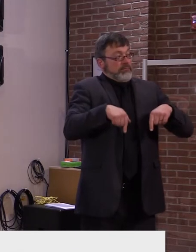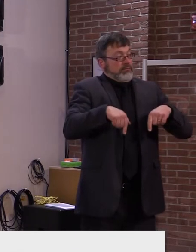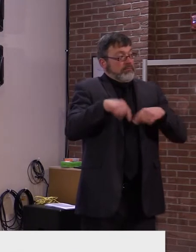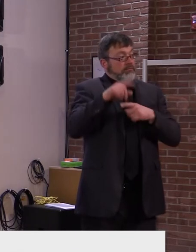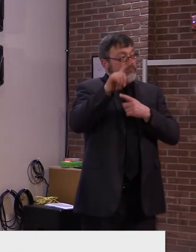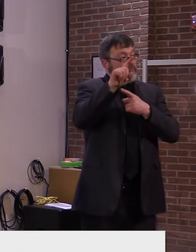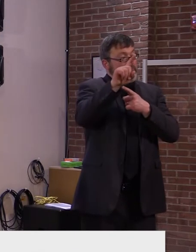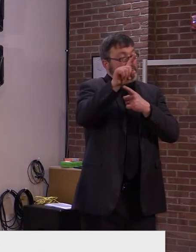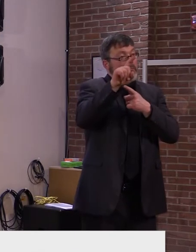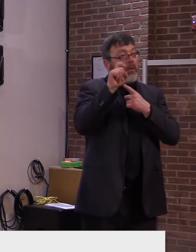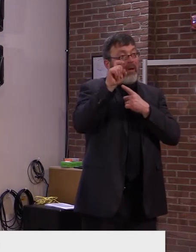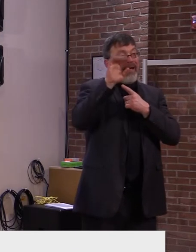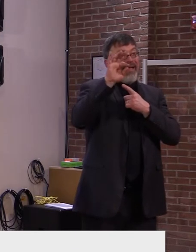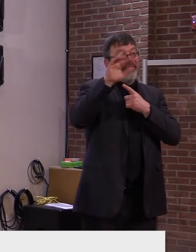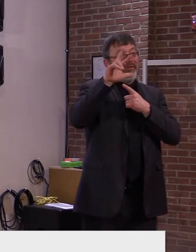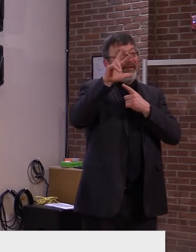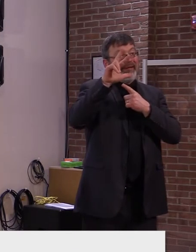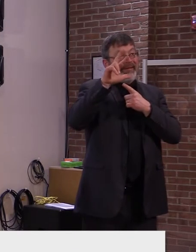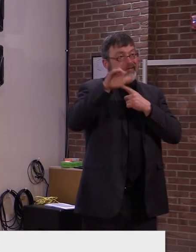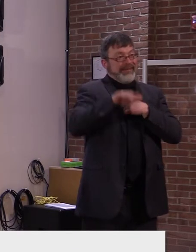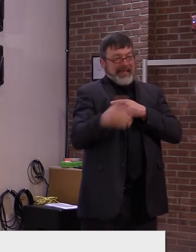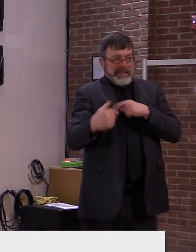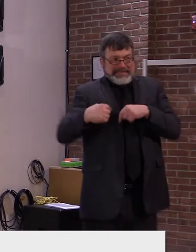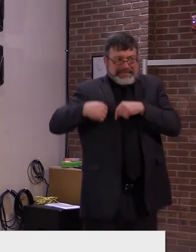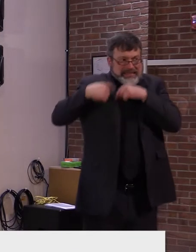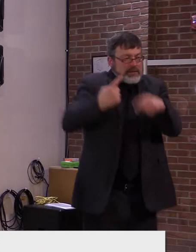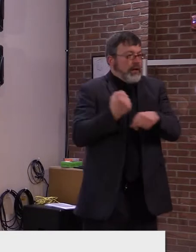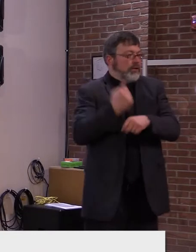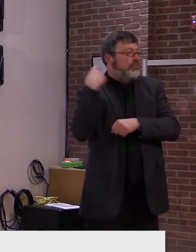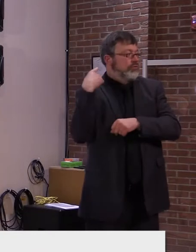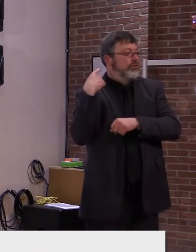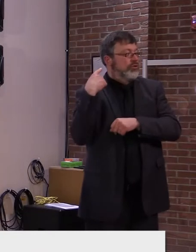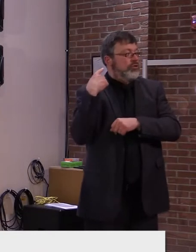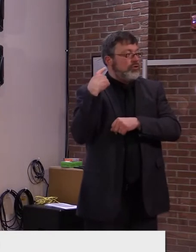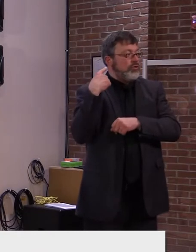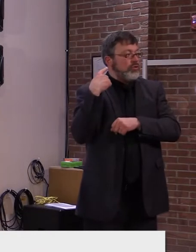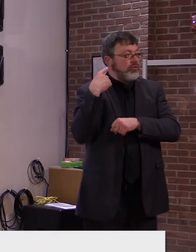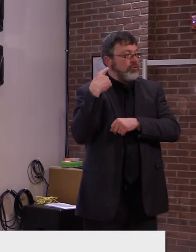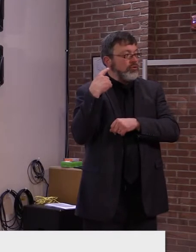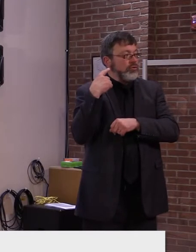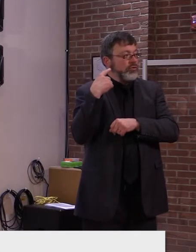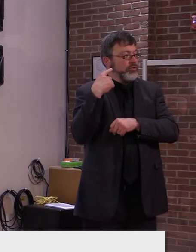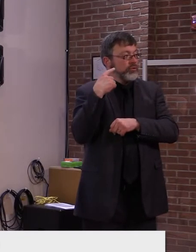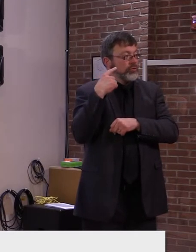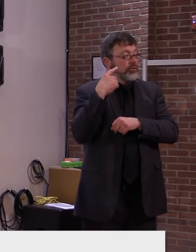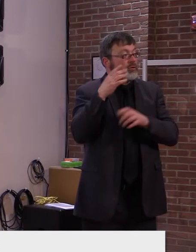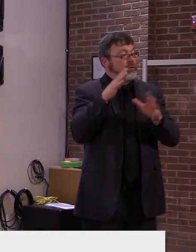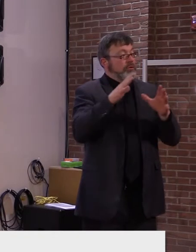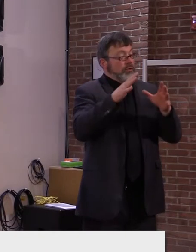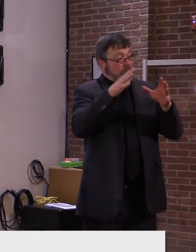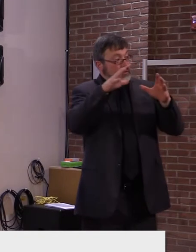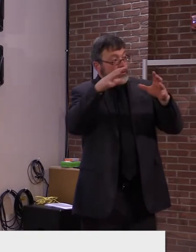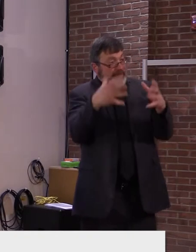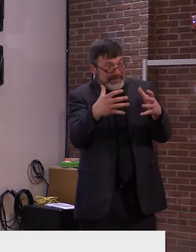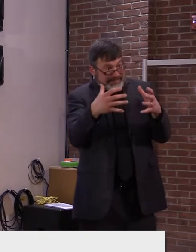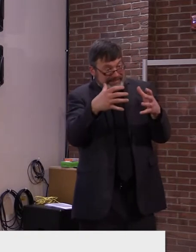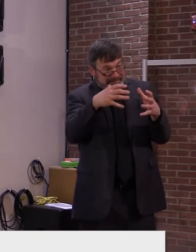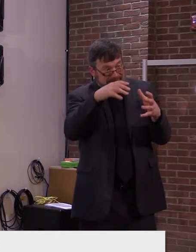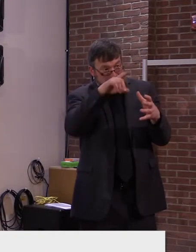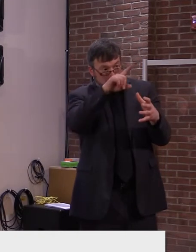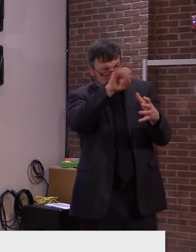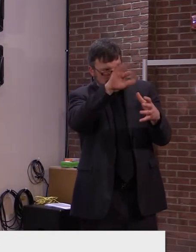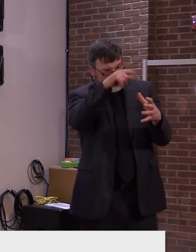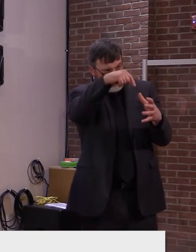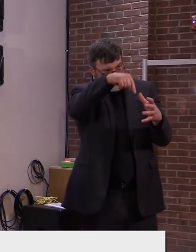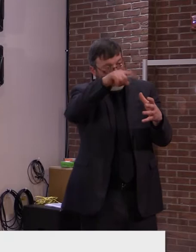Many of these residents were the first to see restrictions placed upon them back in March of 2020. And although